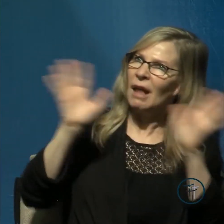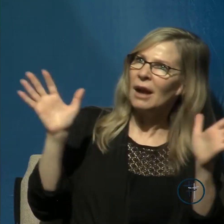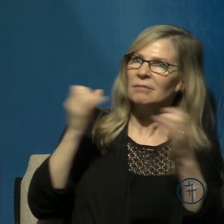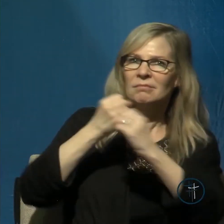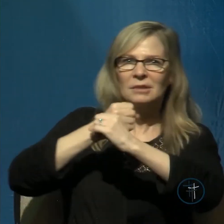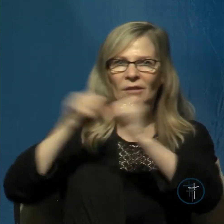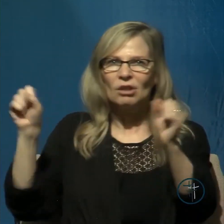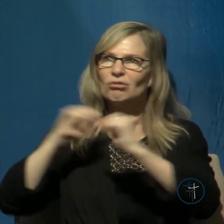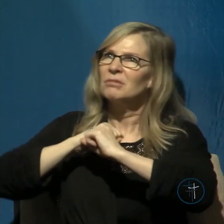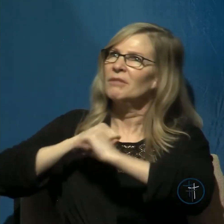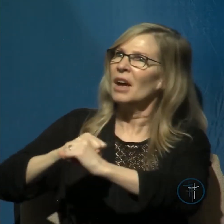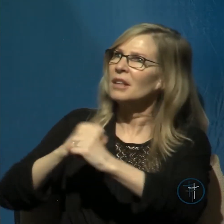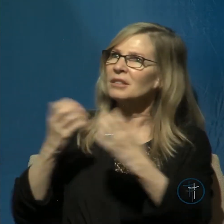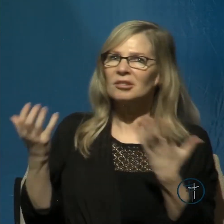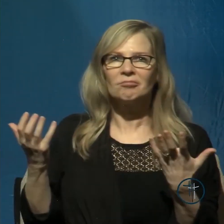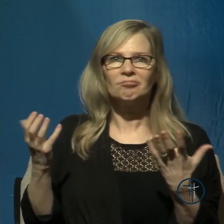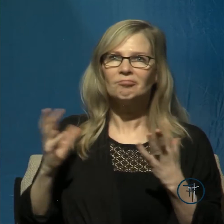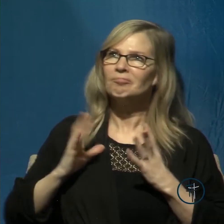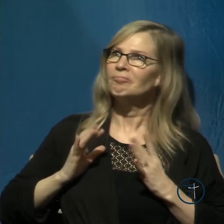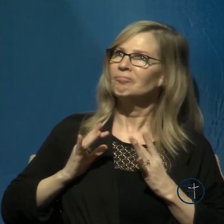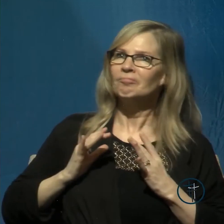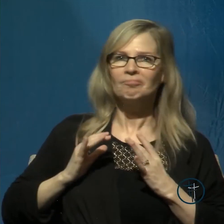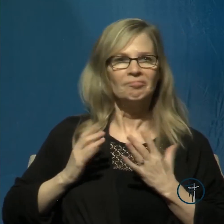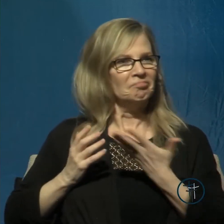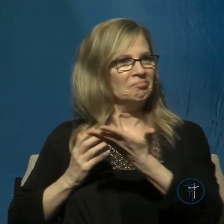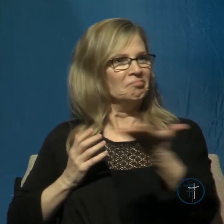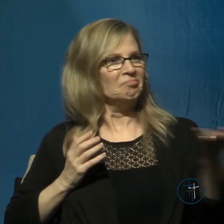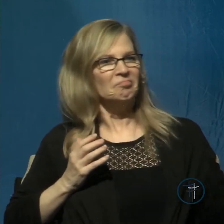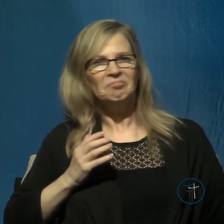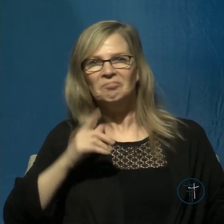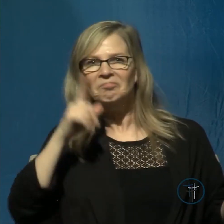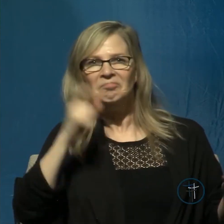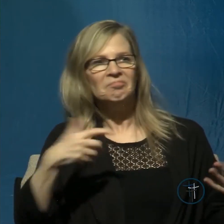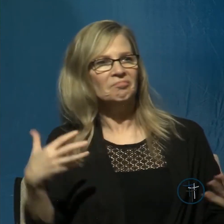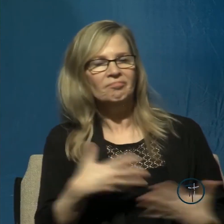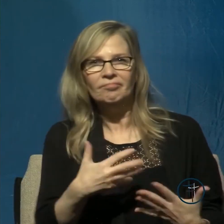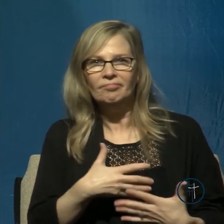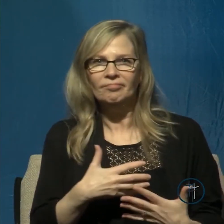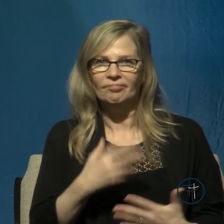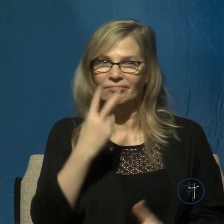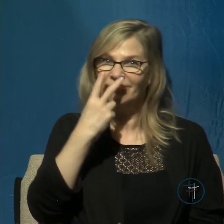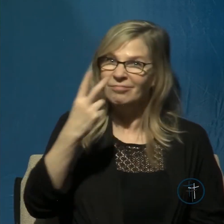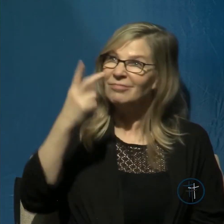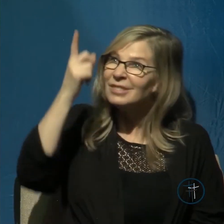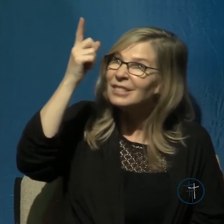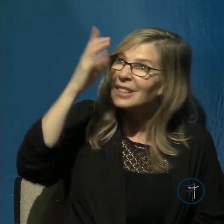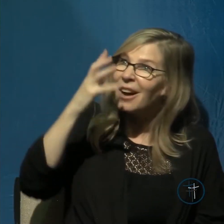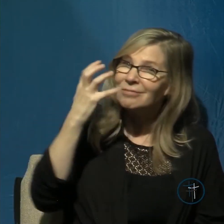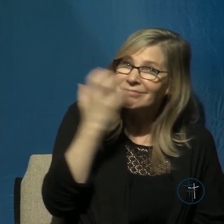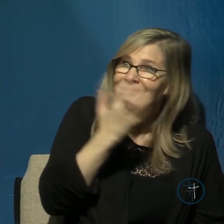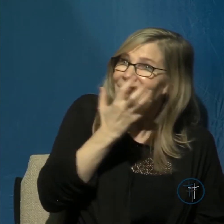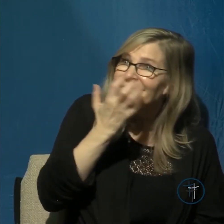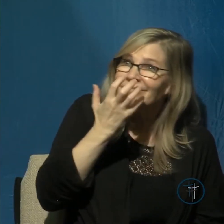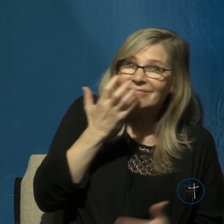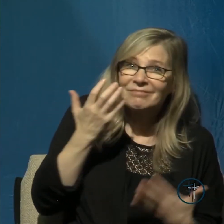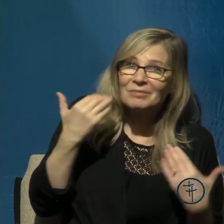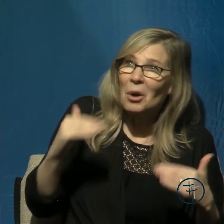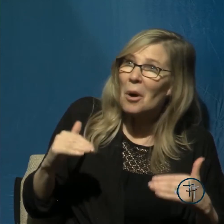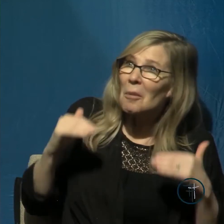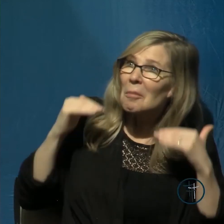how did he come to that place where he saw God as awesome and almighty so that he dreaded no one well he